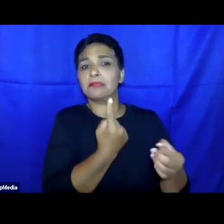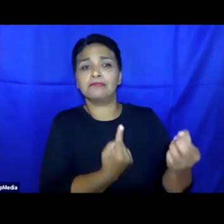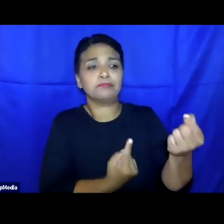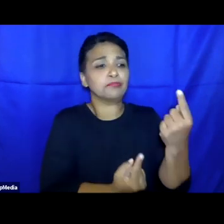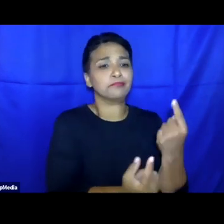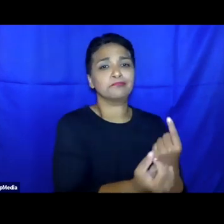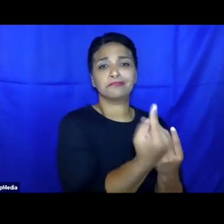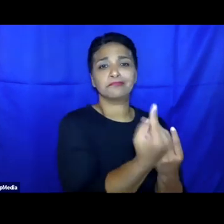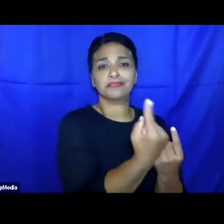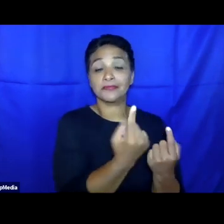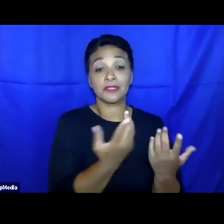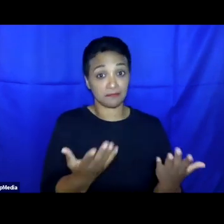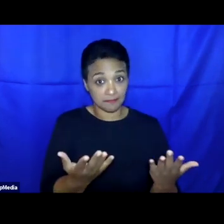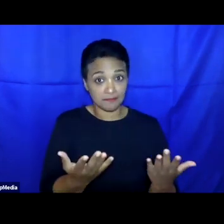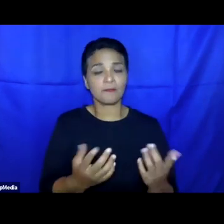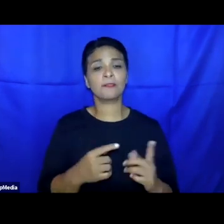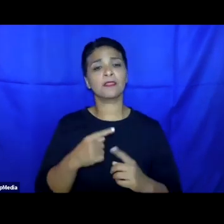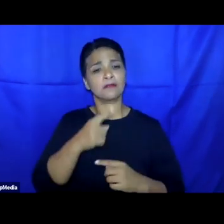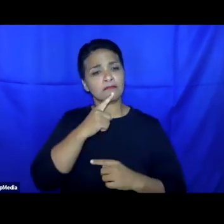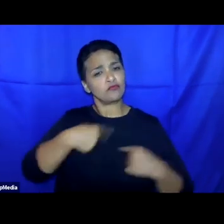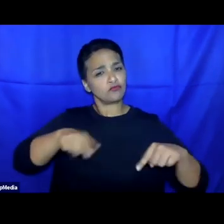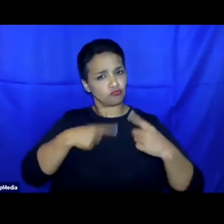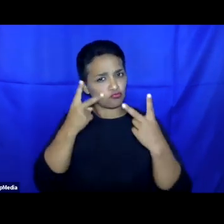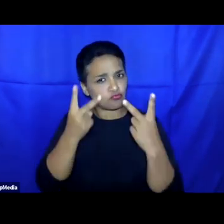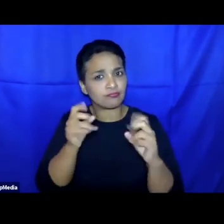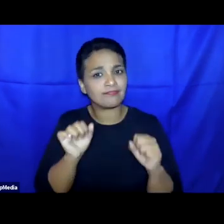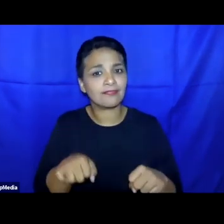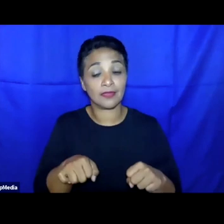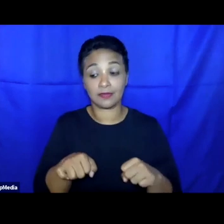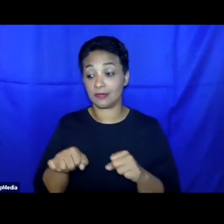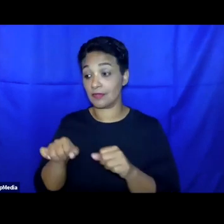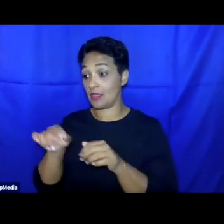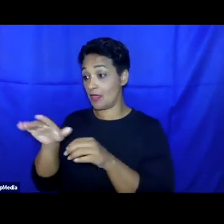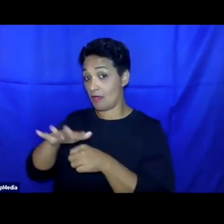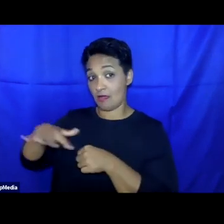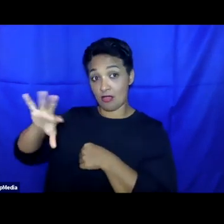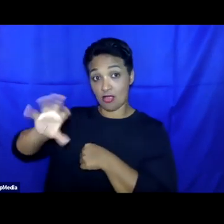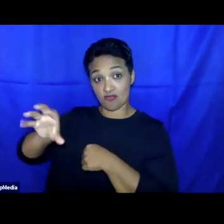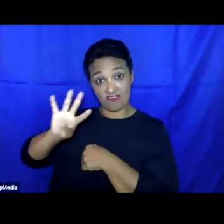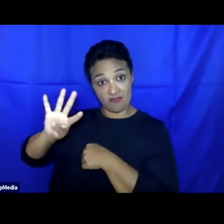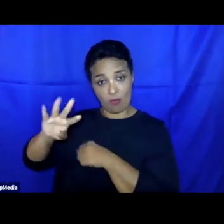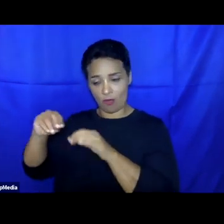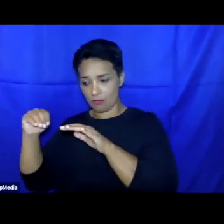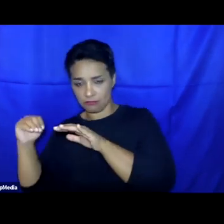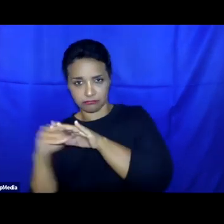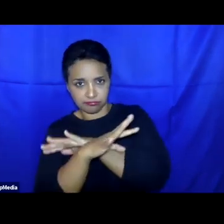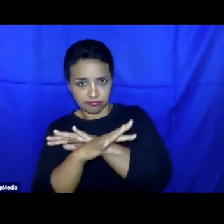quite interesting dynamic emerging whereby these mobility structures are embedded in broader containment approaches.